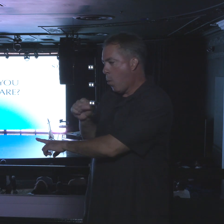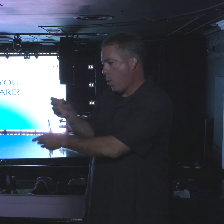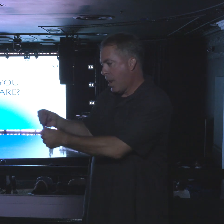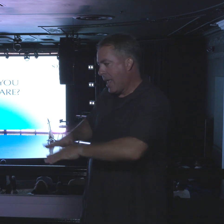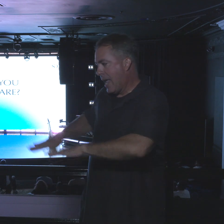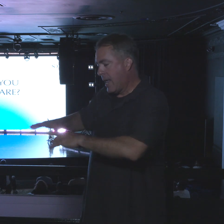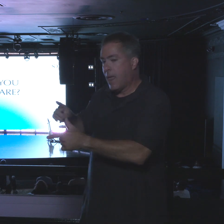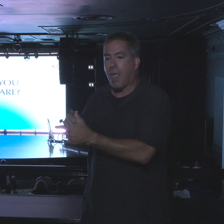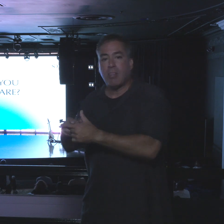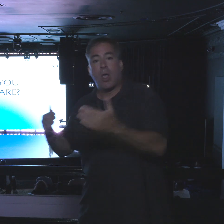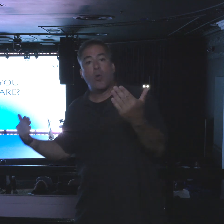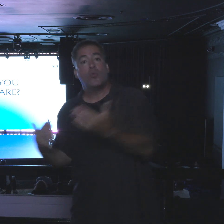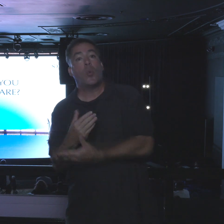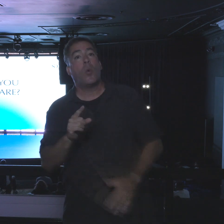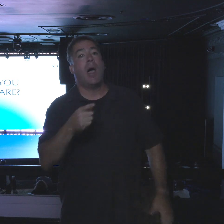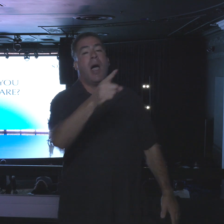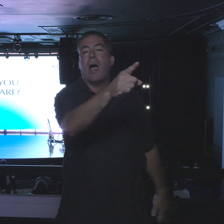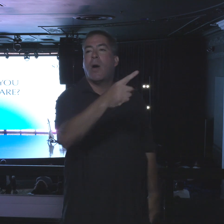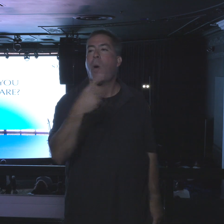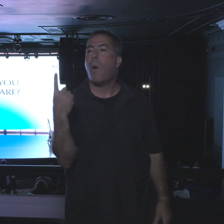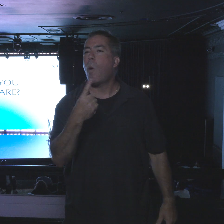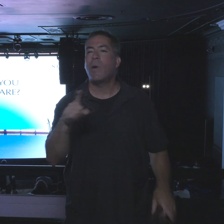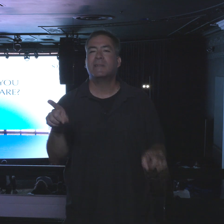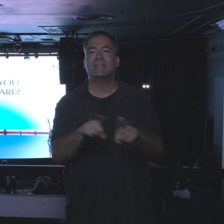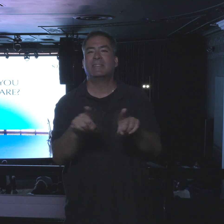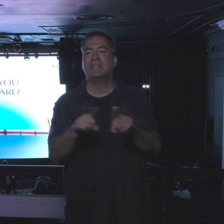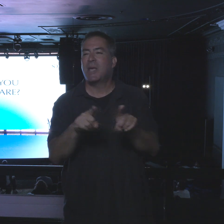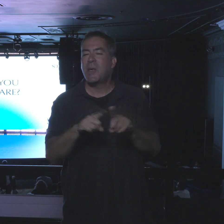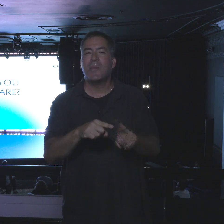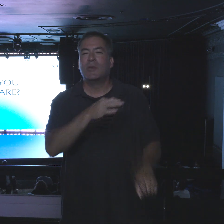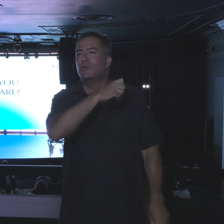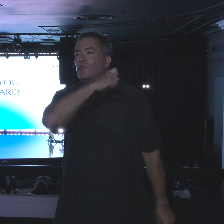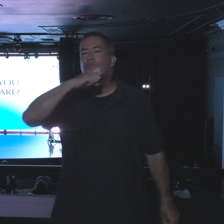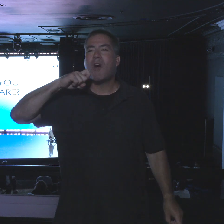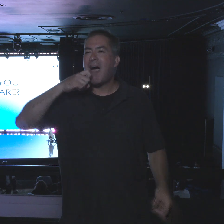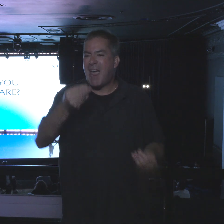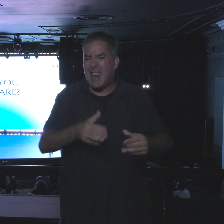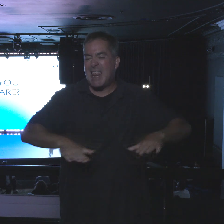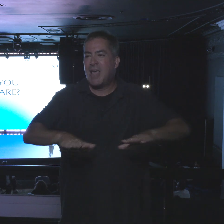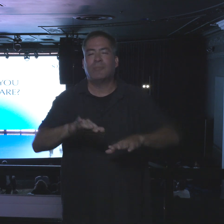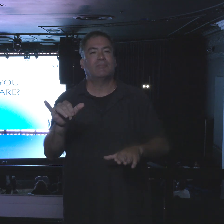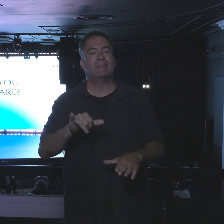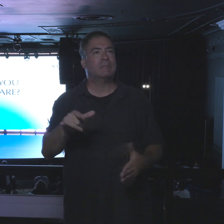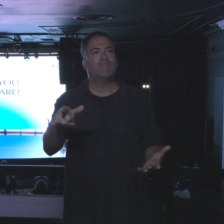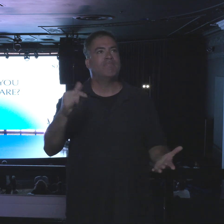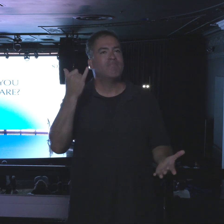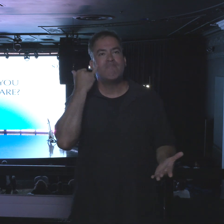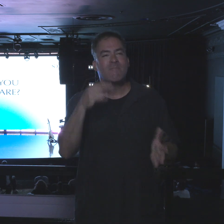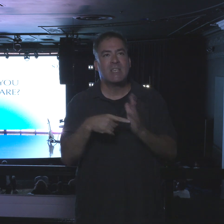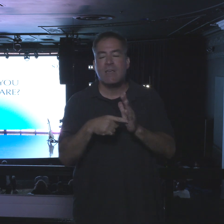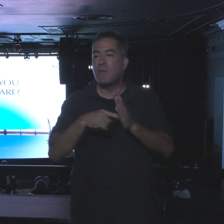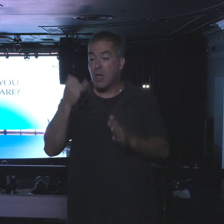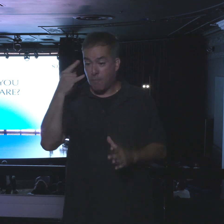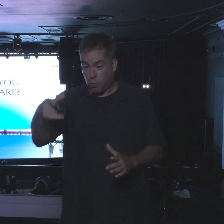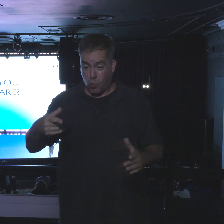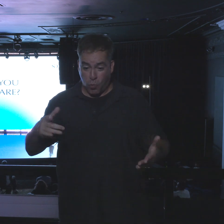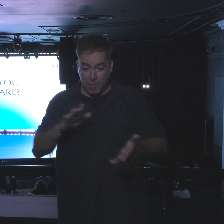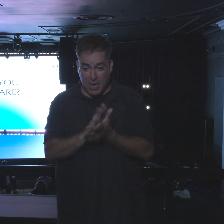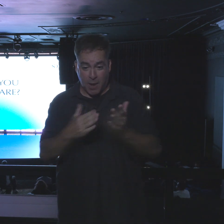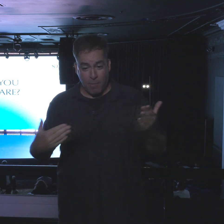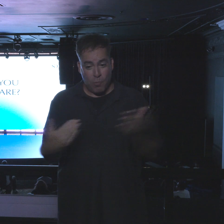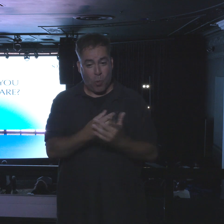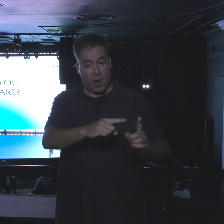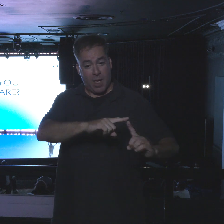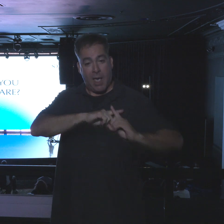desert experience. It's where you get your spiritual footing. If you're a new believer, you